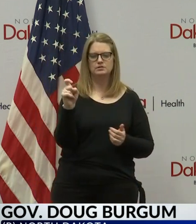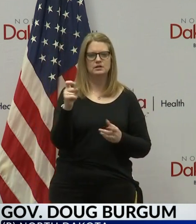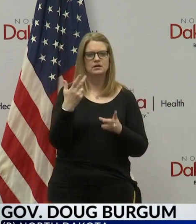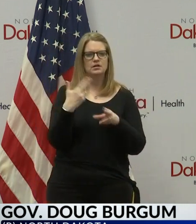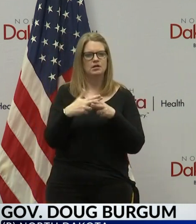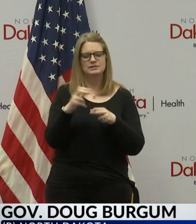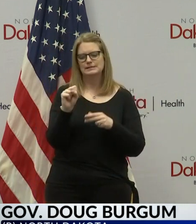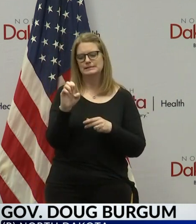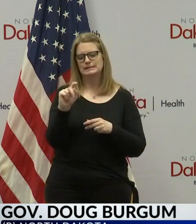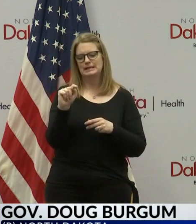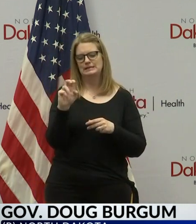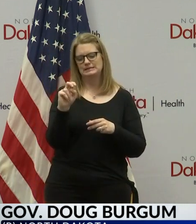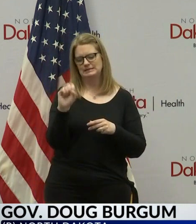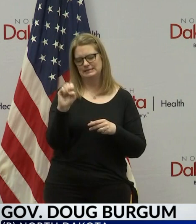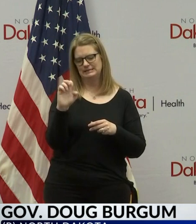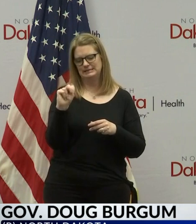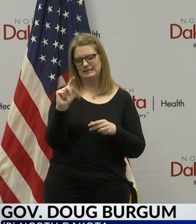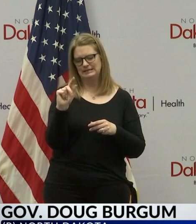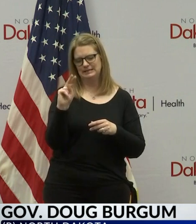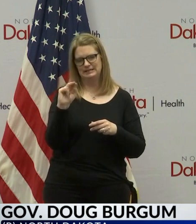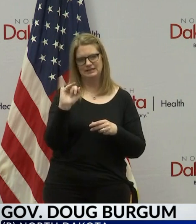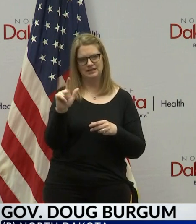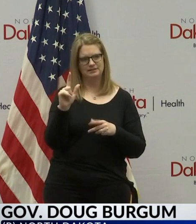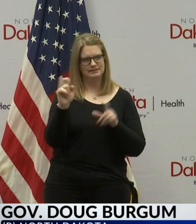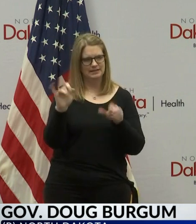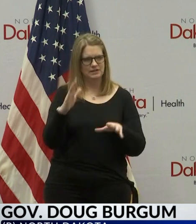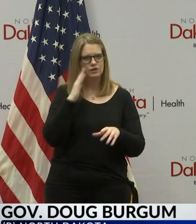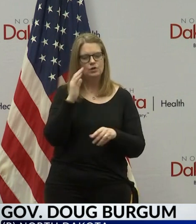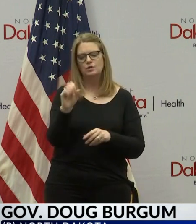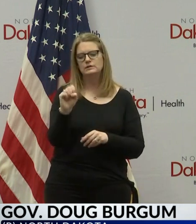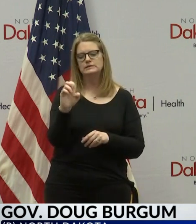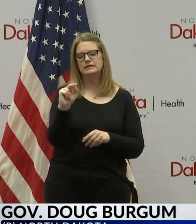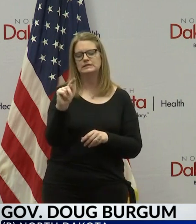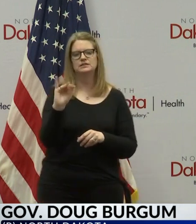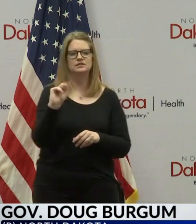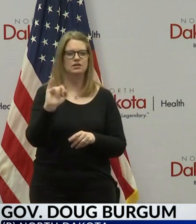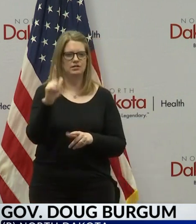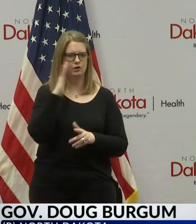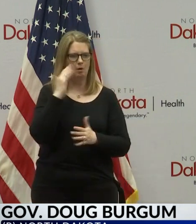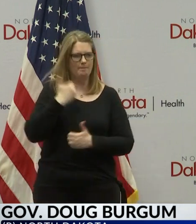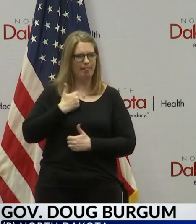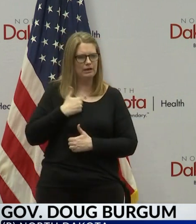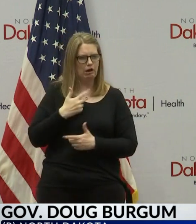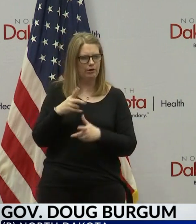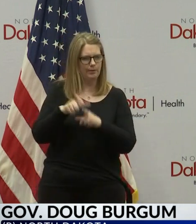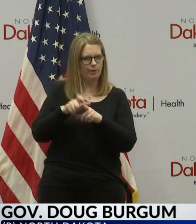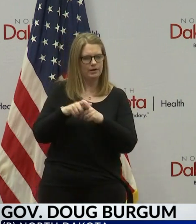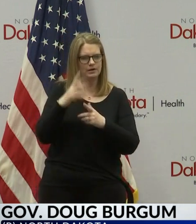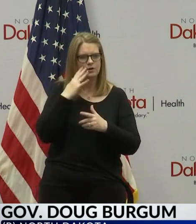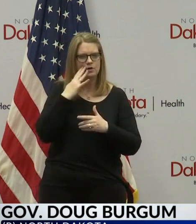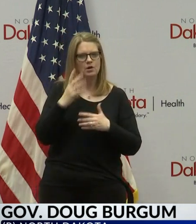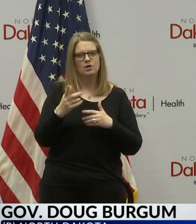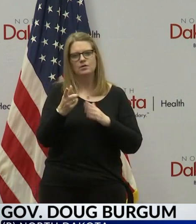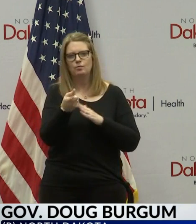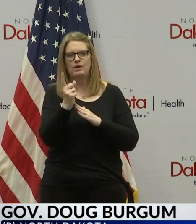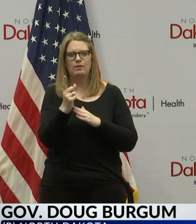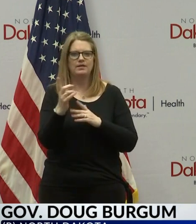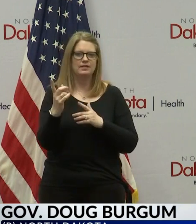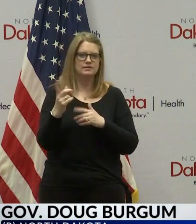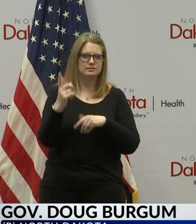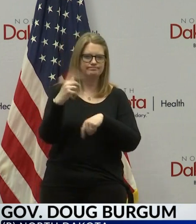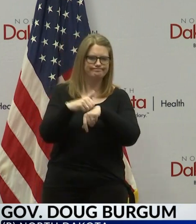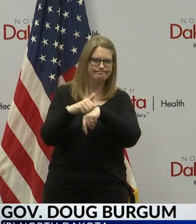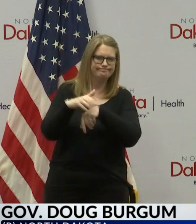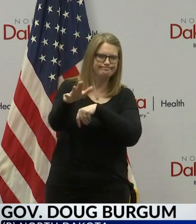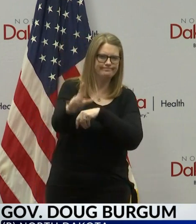sentinel testing, which is your, like a sentinel that's out there on front in a military terms. It's an early line of defense, you know,